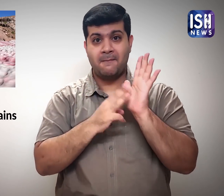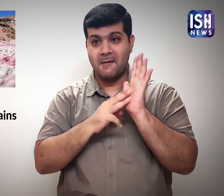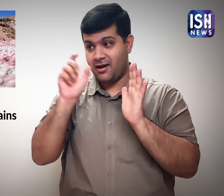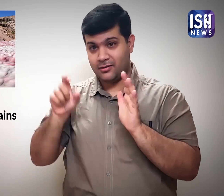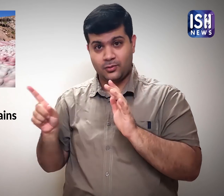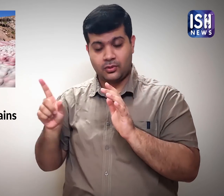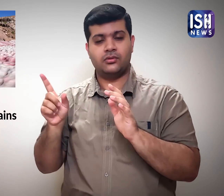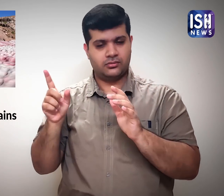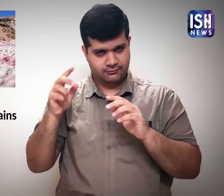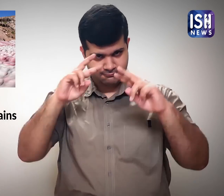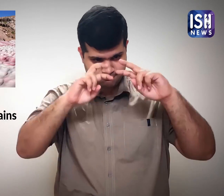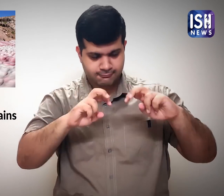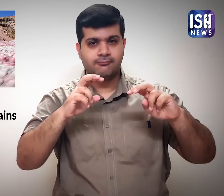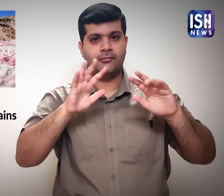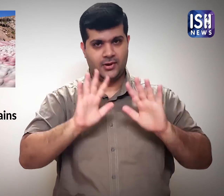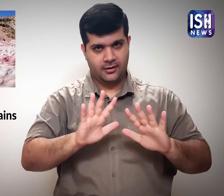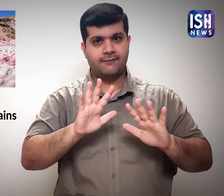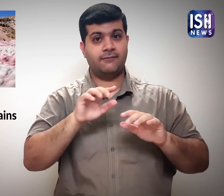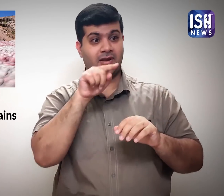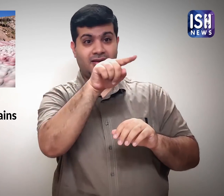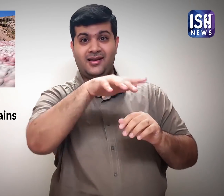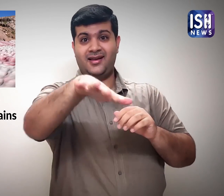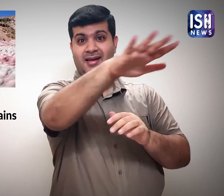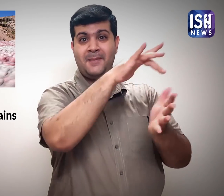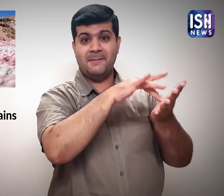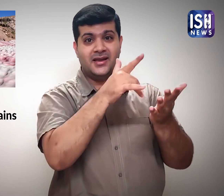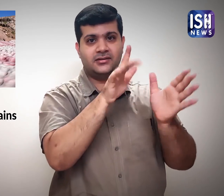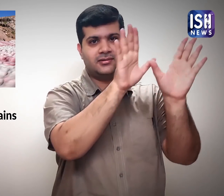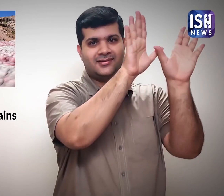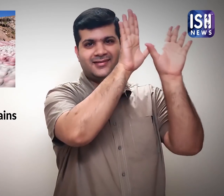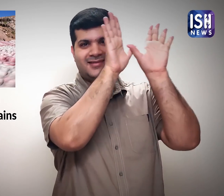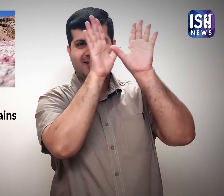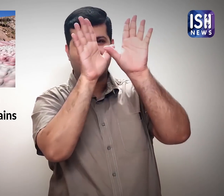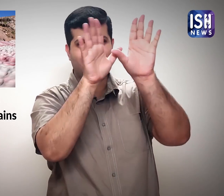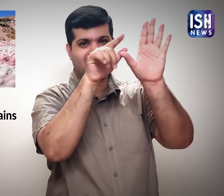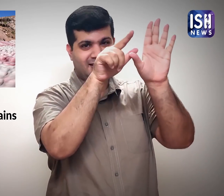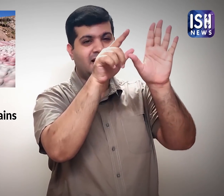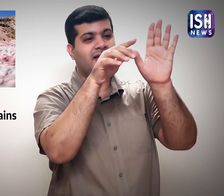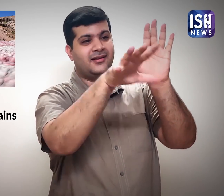Mauro plans to study the phenomenon in detail using satellite data.